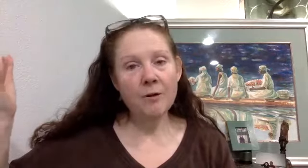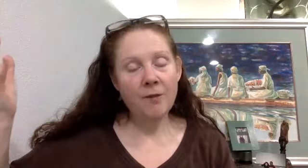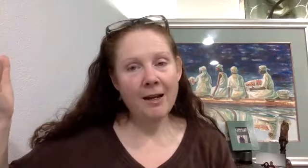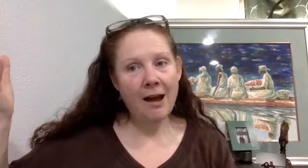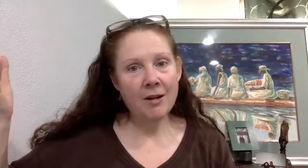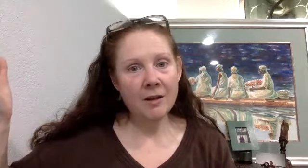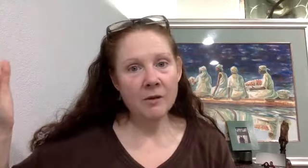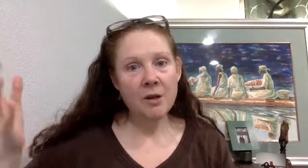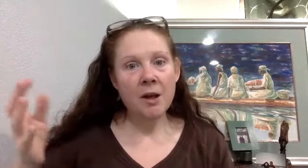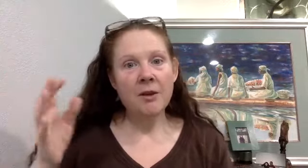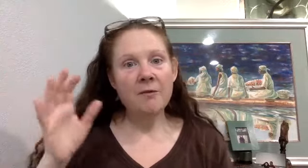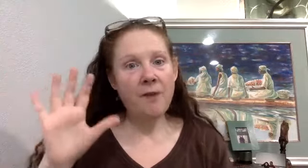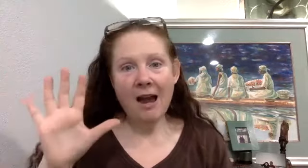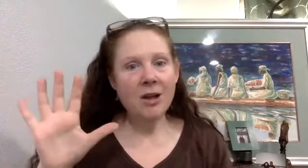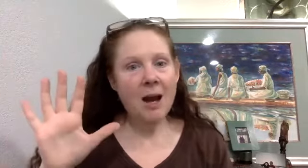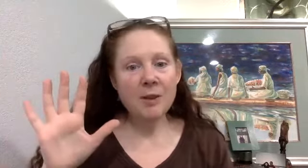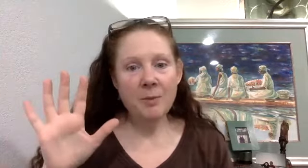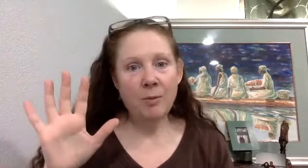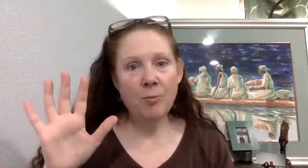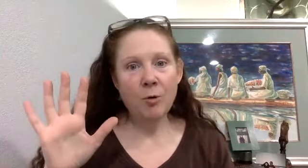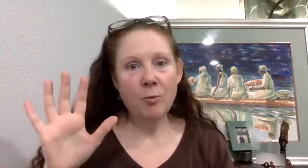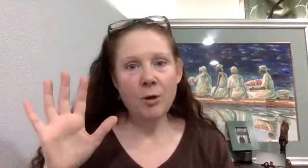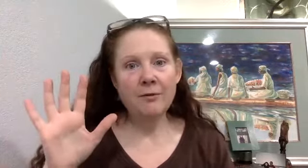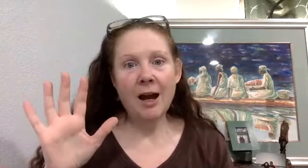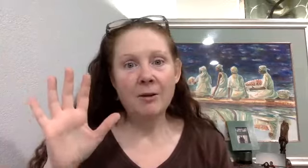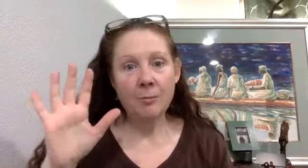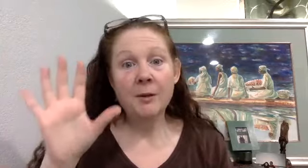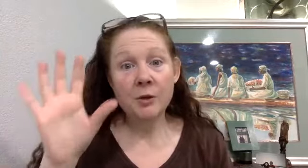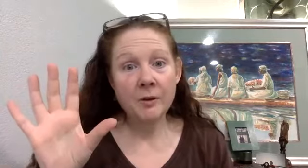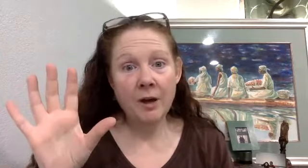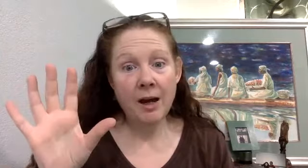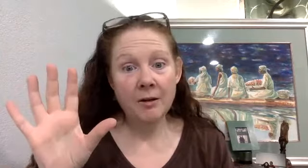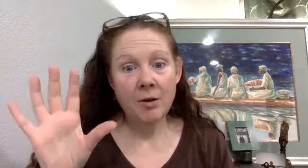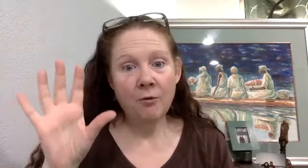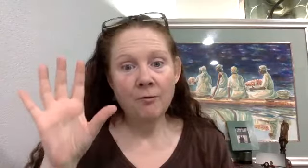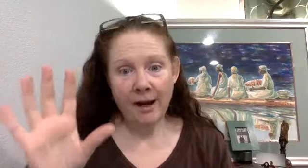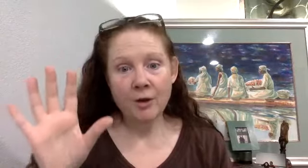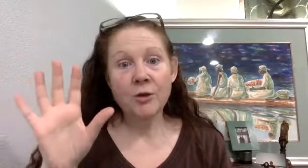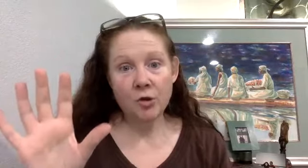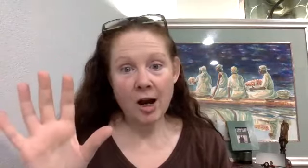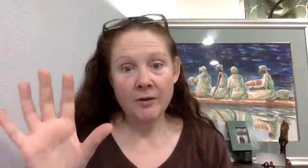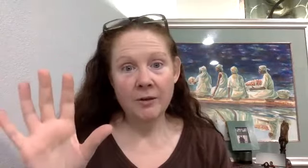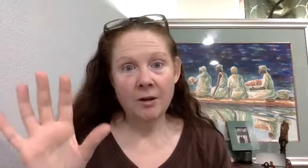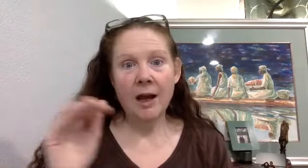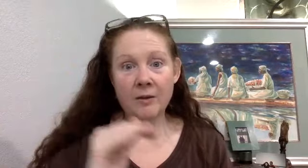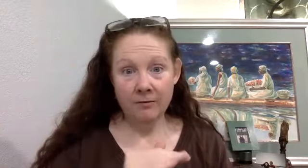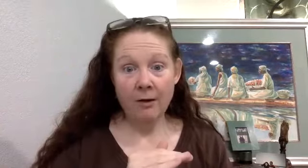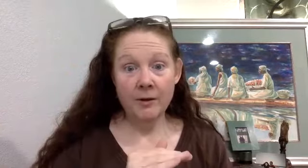to find out is that five times as many people will have died committing suicide from financial stress as the virus.